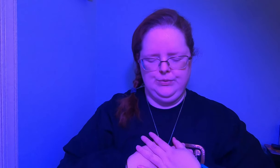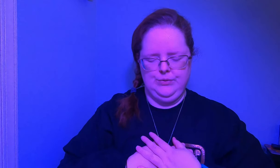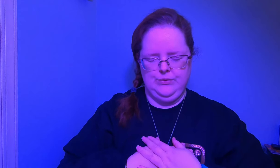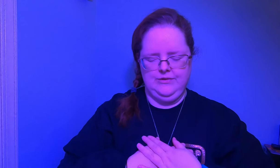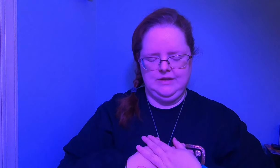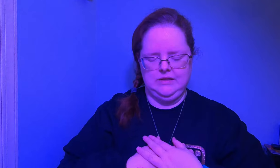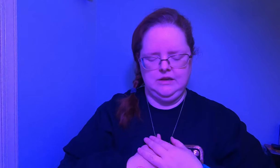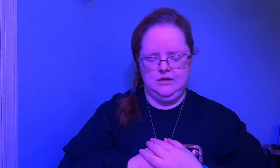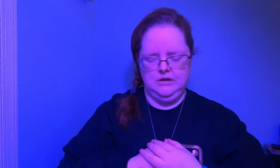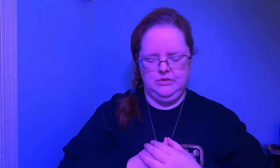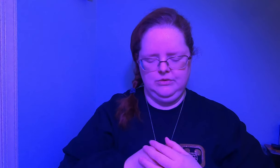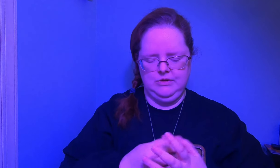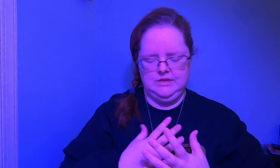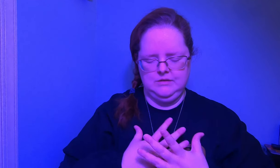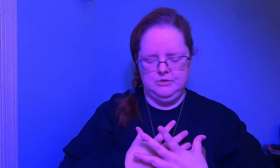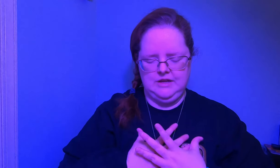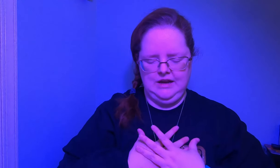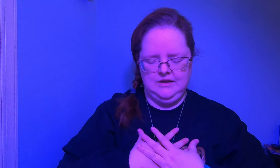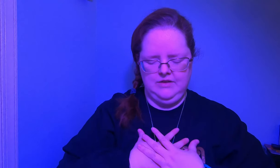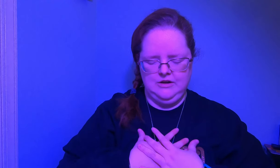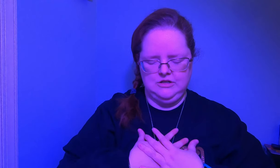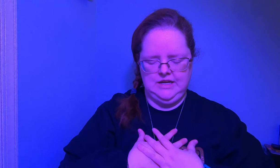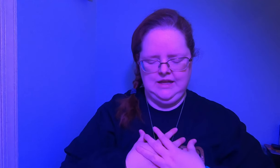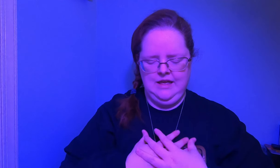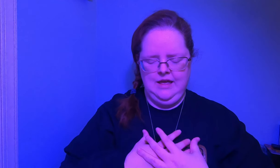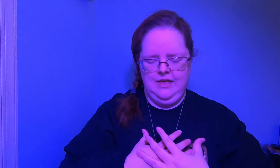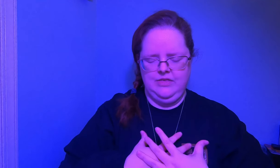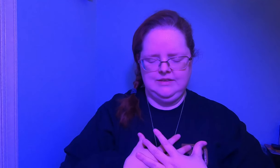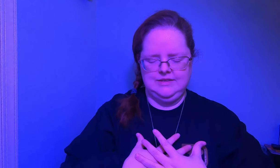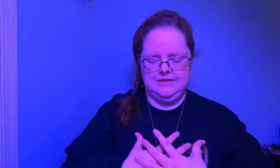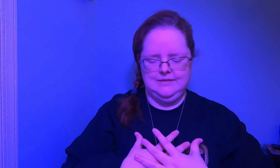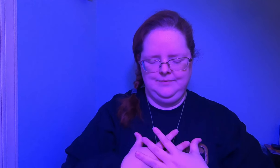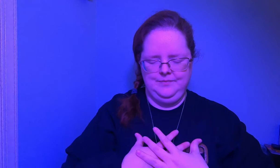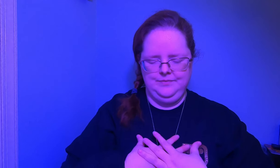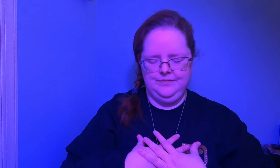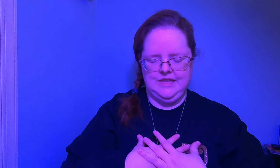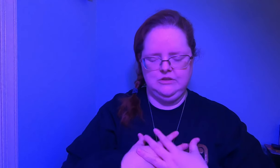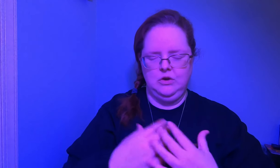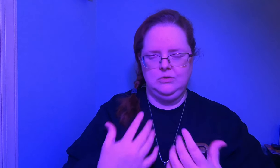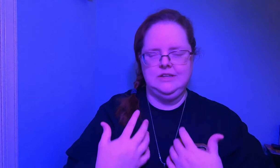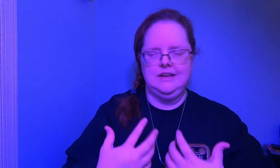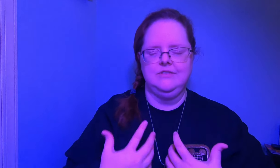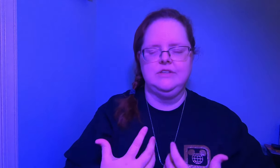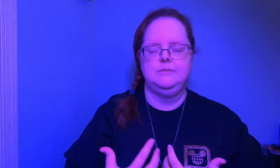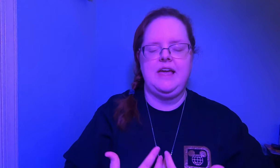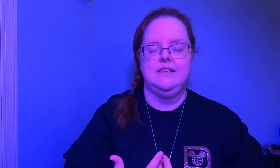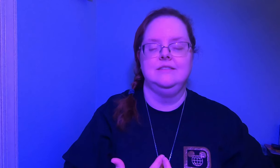fill the earth with this protective energy this this holding of space